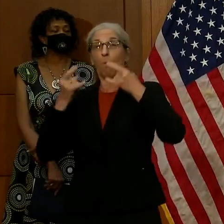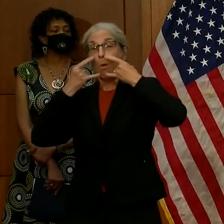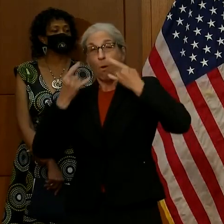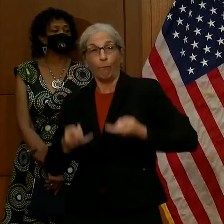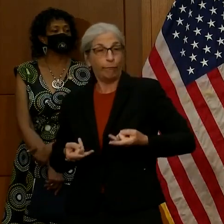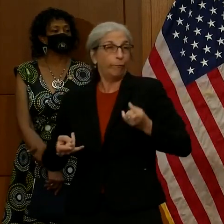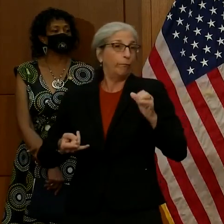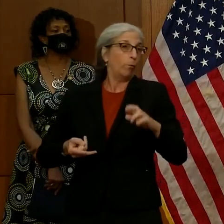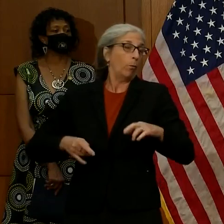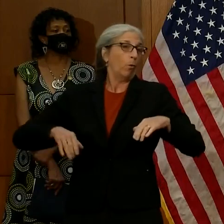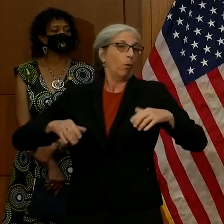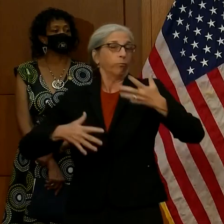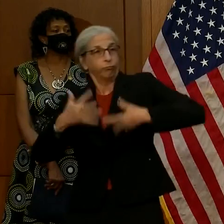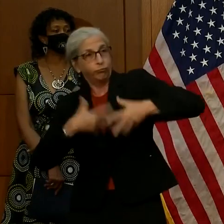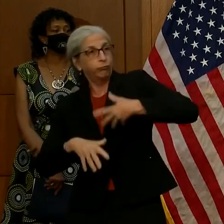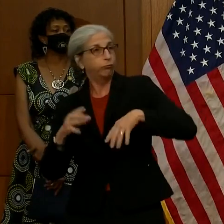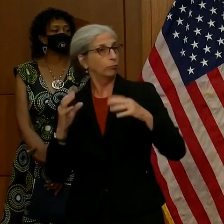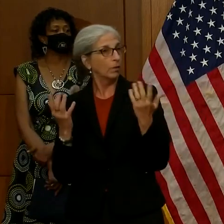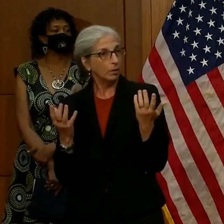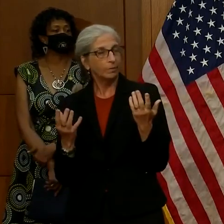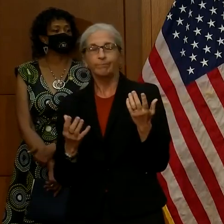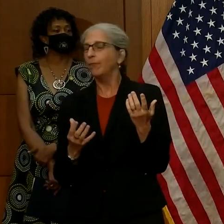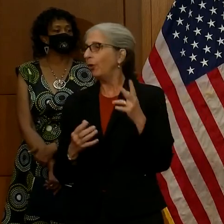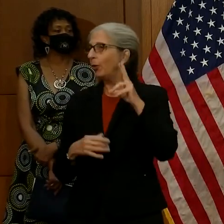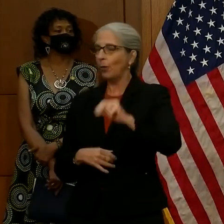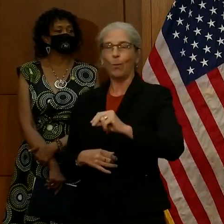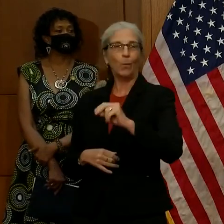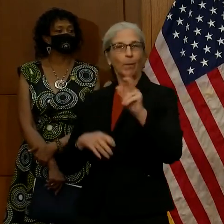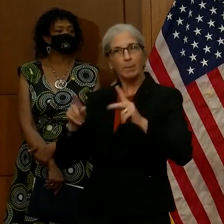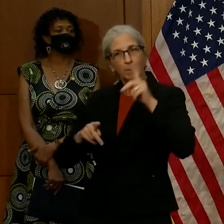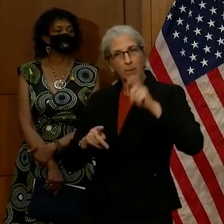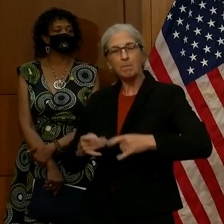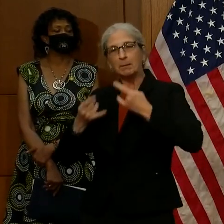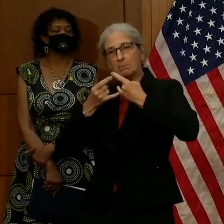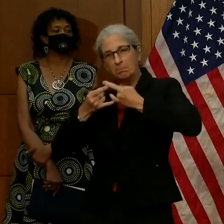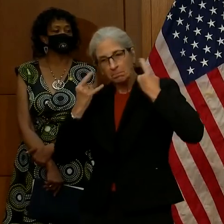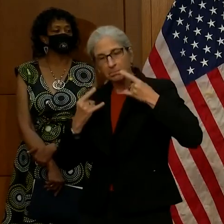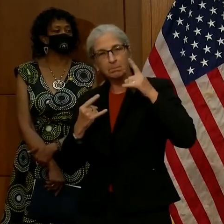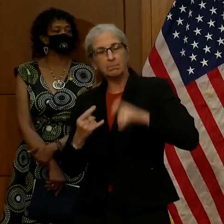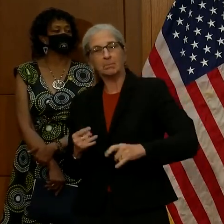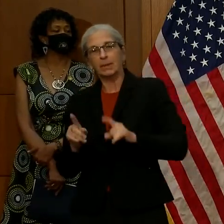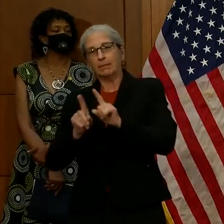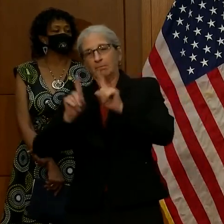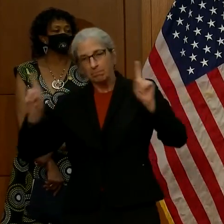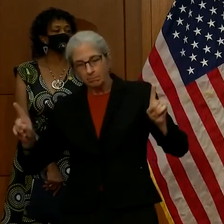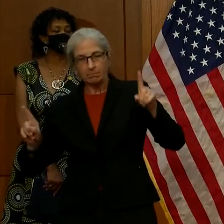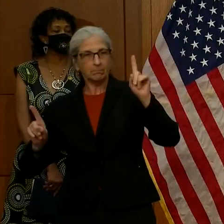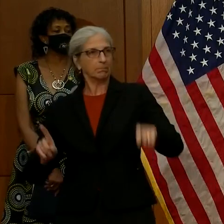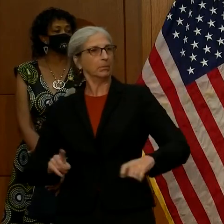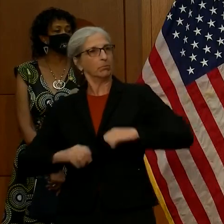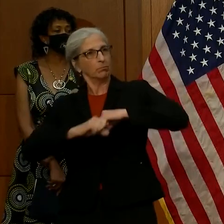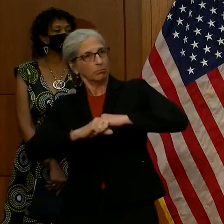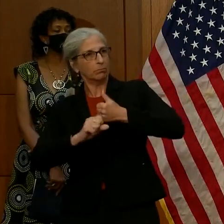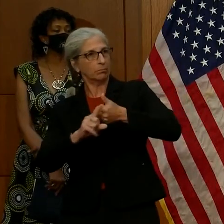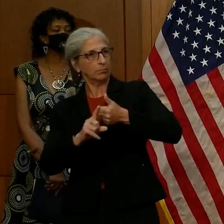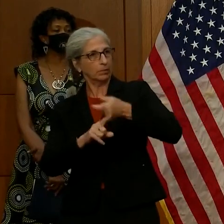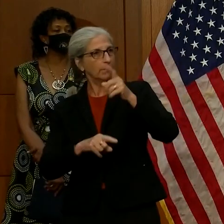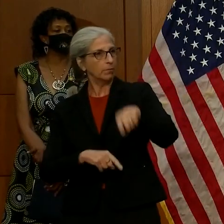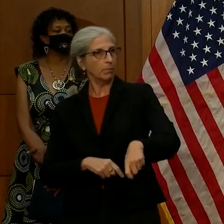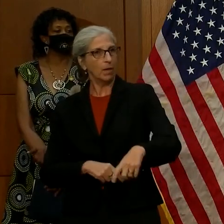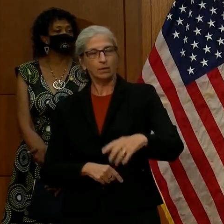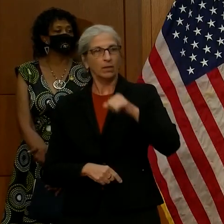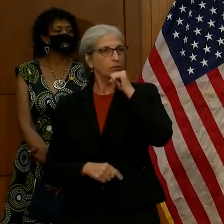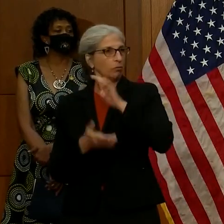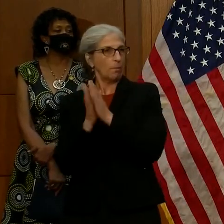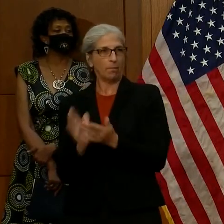Henry. And the message is they should not let their guard down. And when I say moderately contained, our